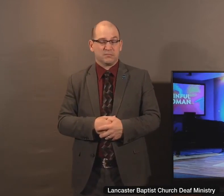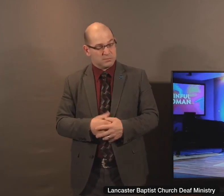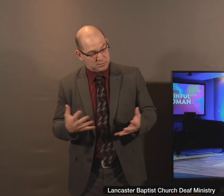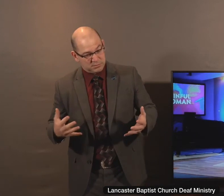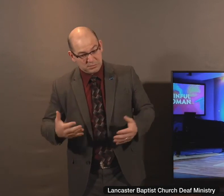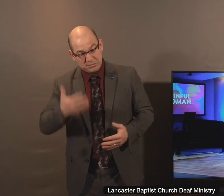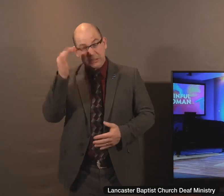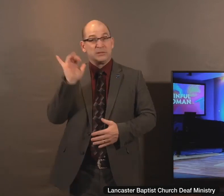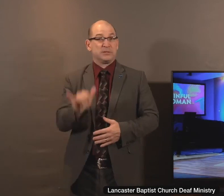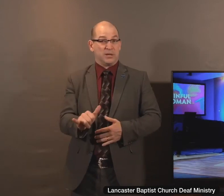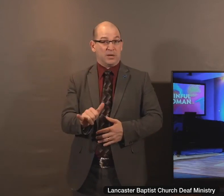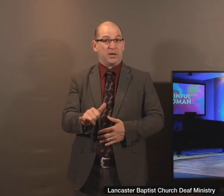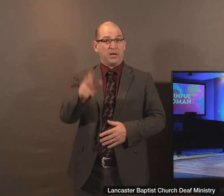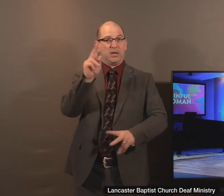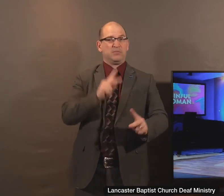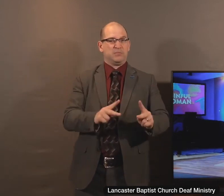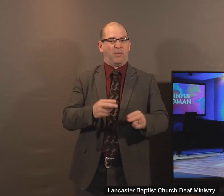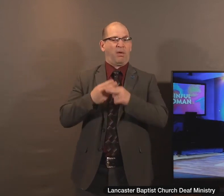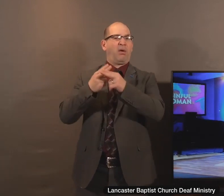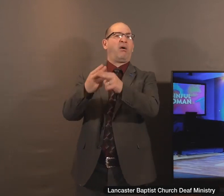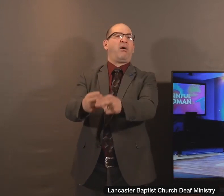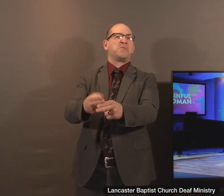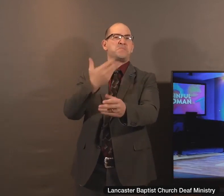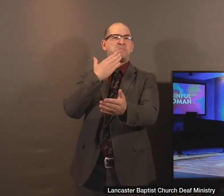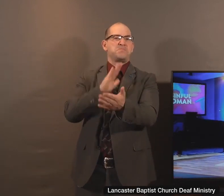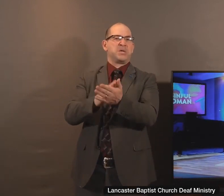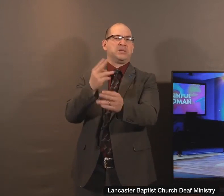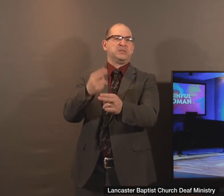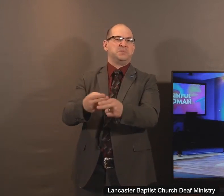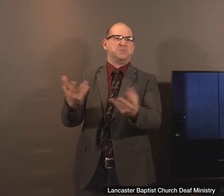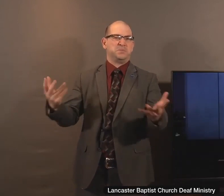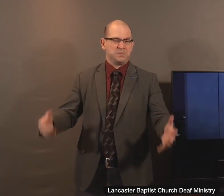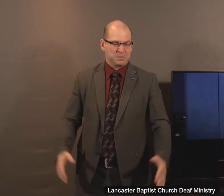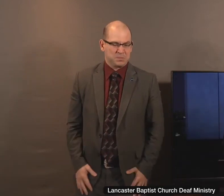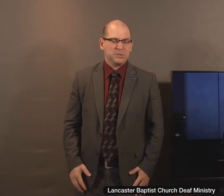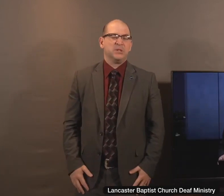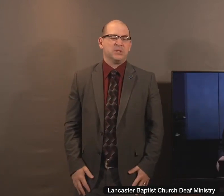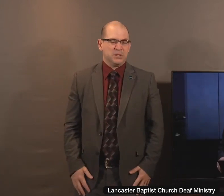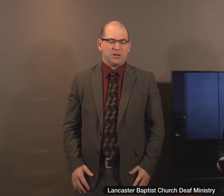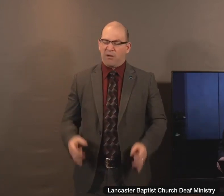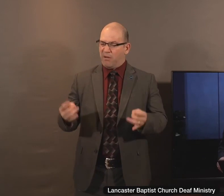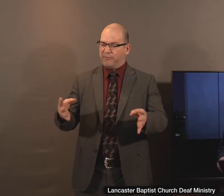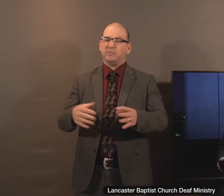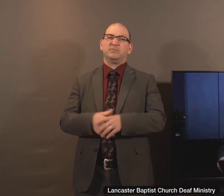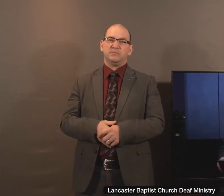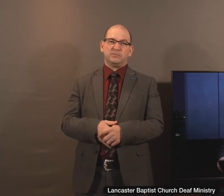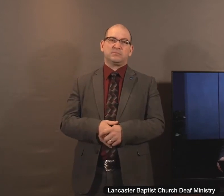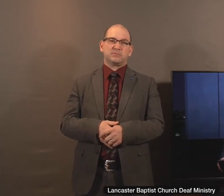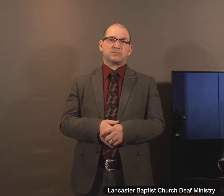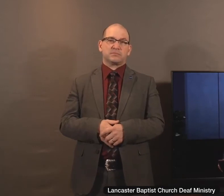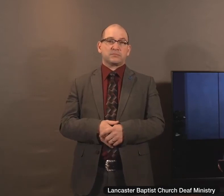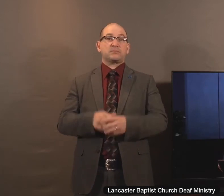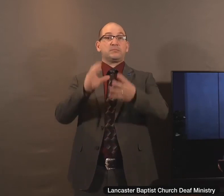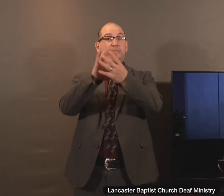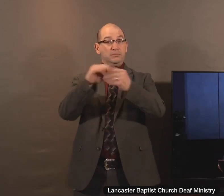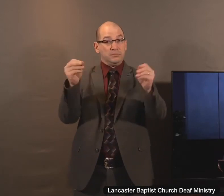her a reputation. And what a tragic reputation indeed. The story is told of a young woman